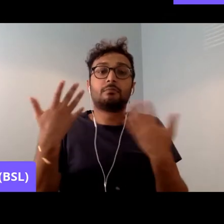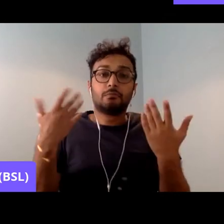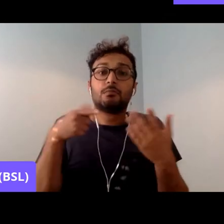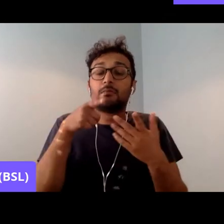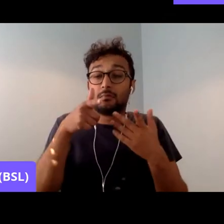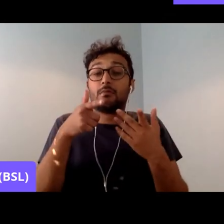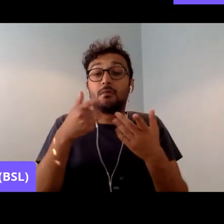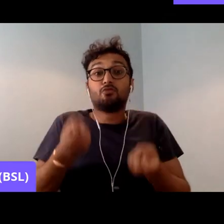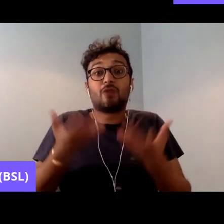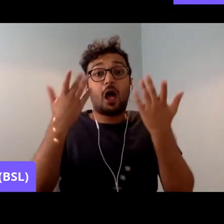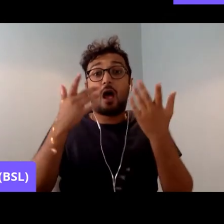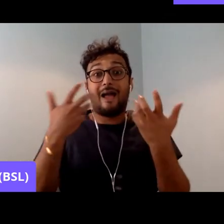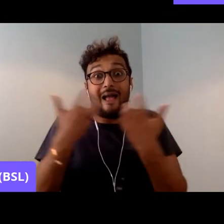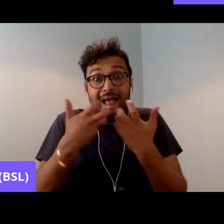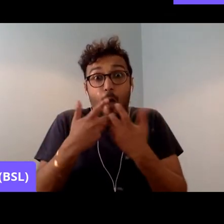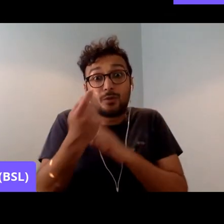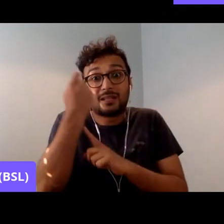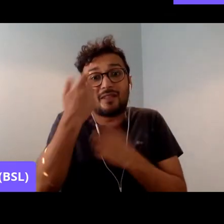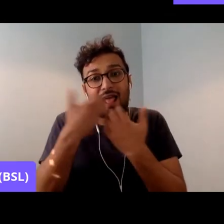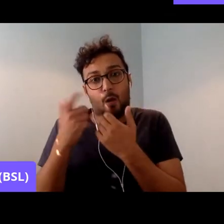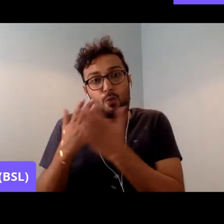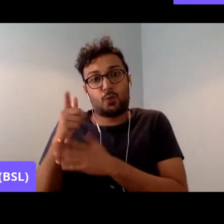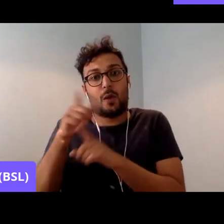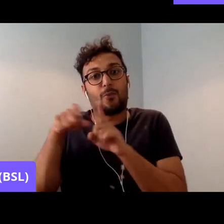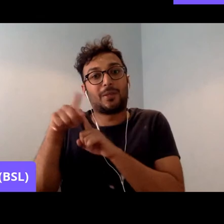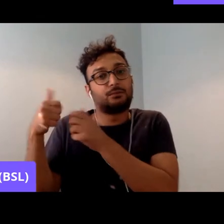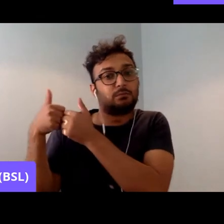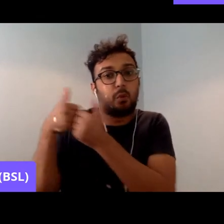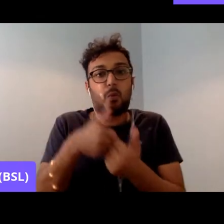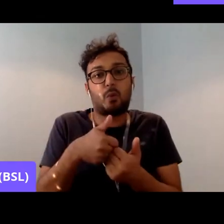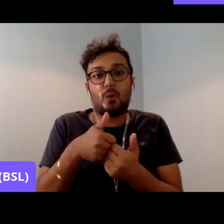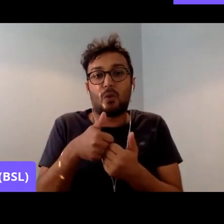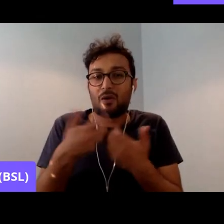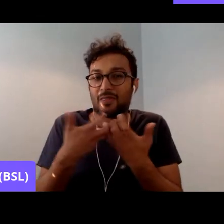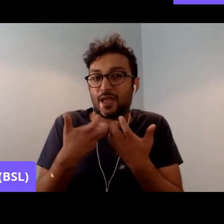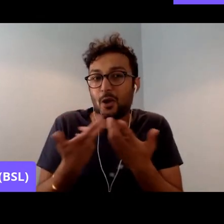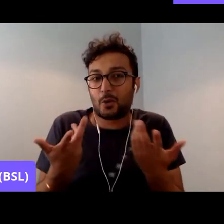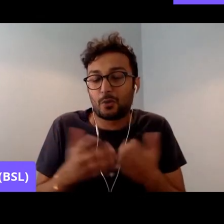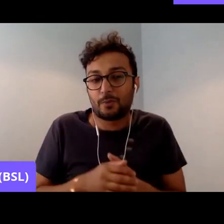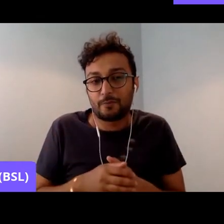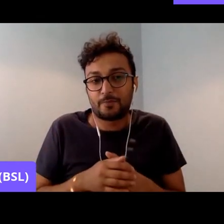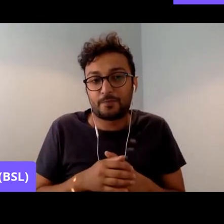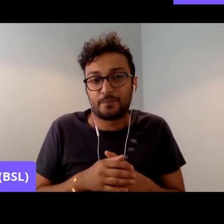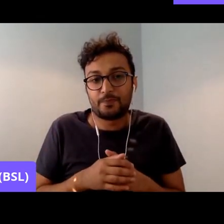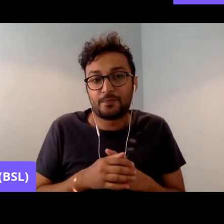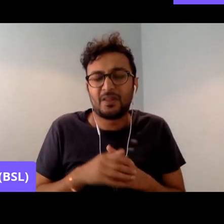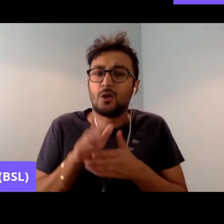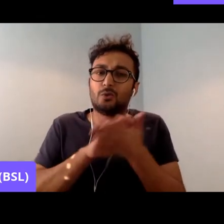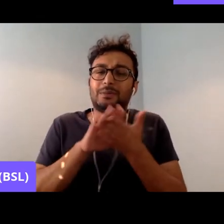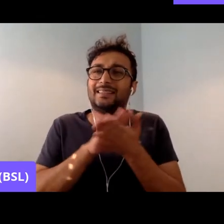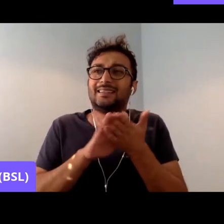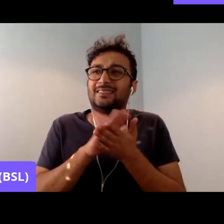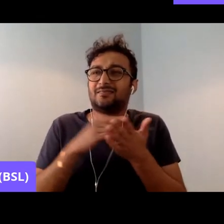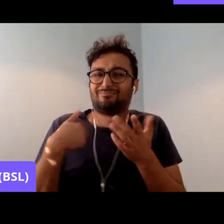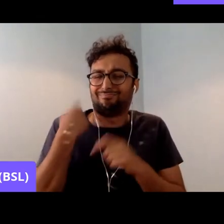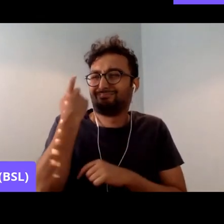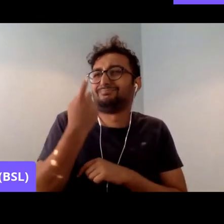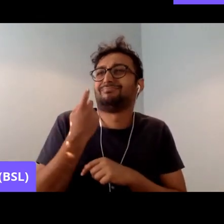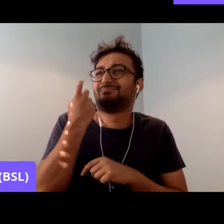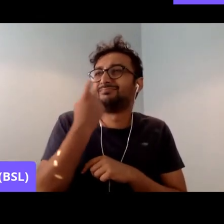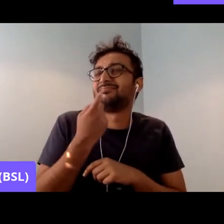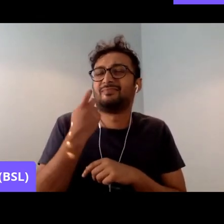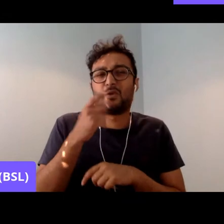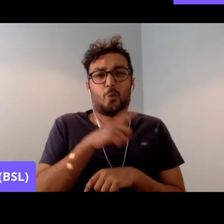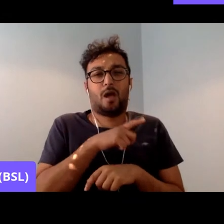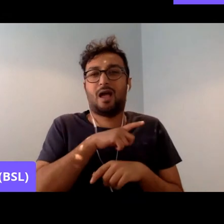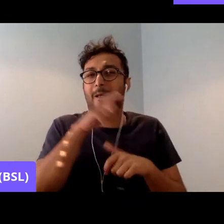support. So, you know, you wonder why, then, is there this interest in Grunwick?